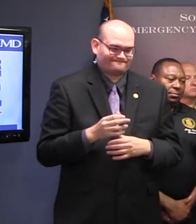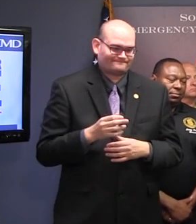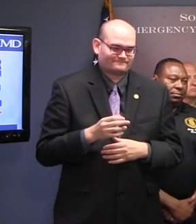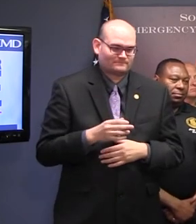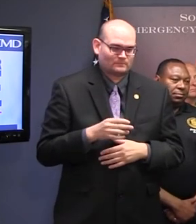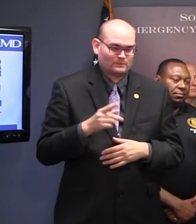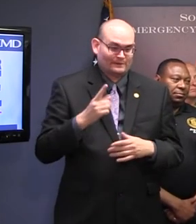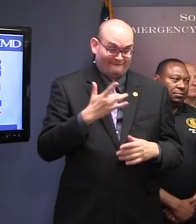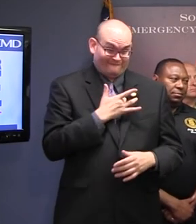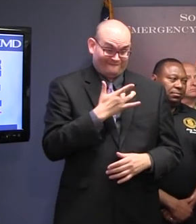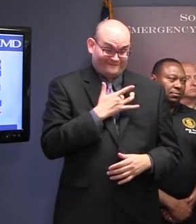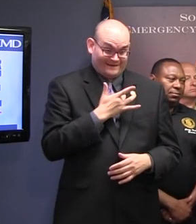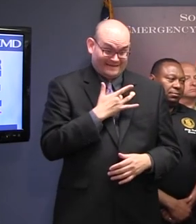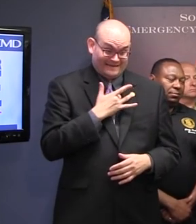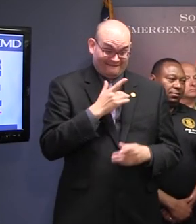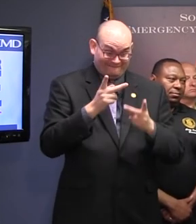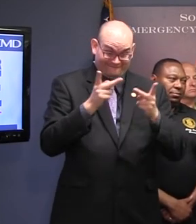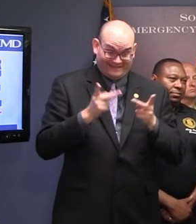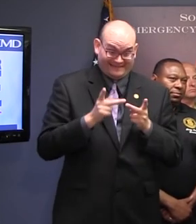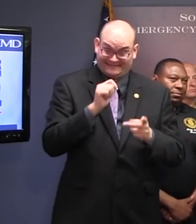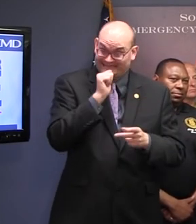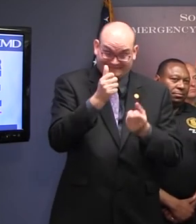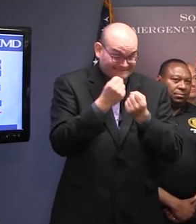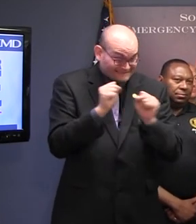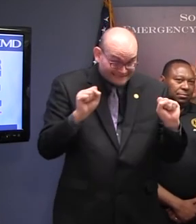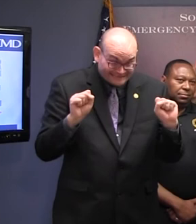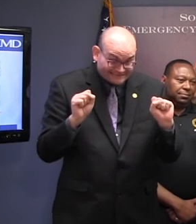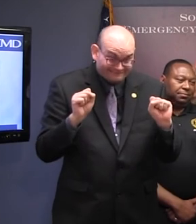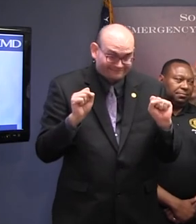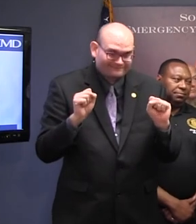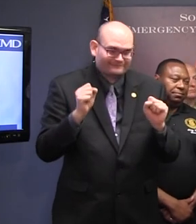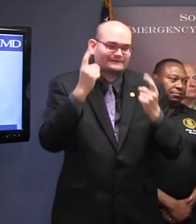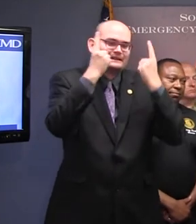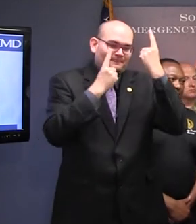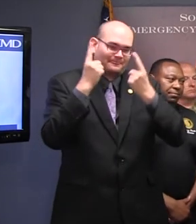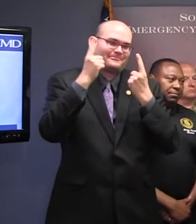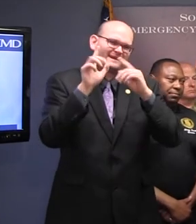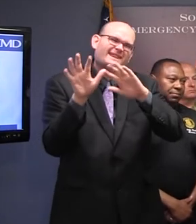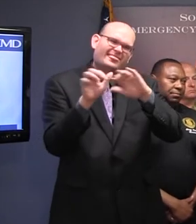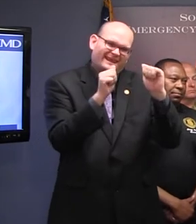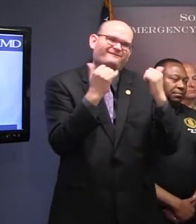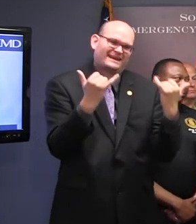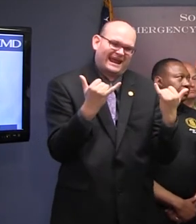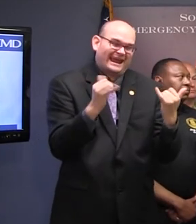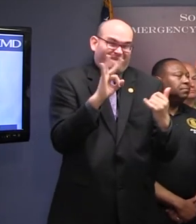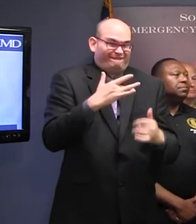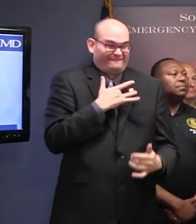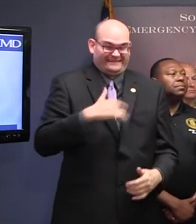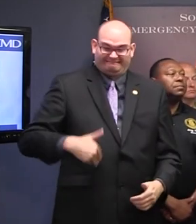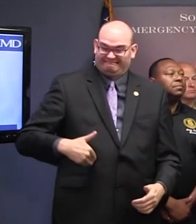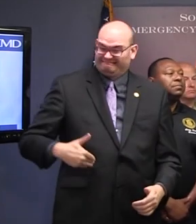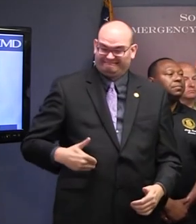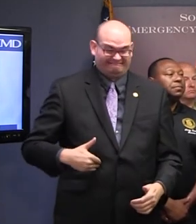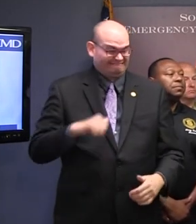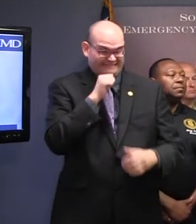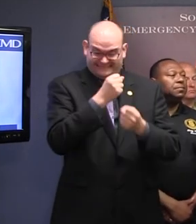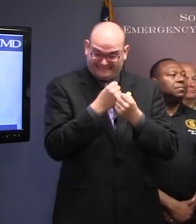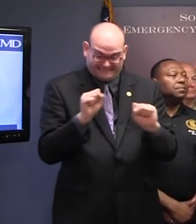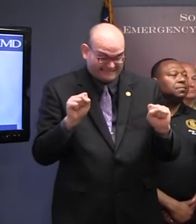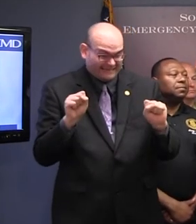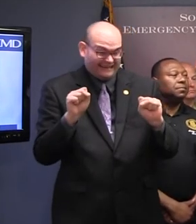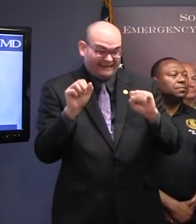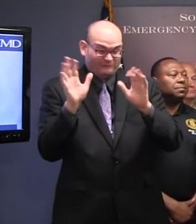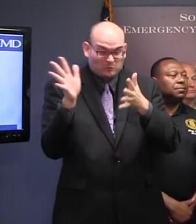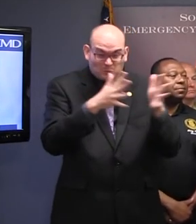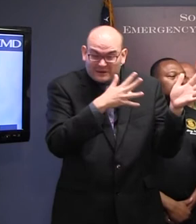obviously feel you're in an unsafe location, then you might need to consider going elsewhere. But the winds will be a factor. I think the biggest issue we need to worry about